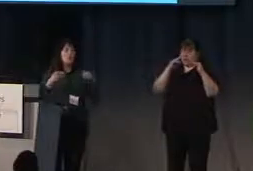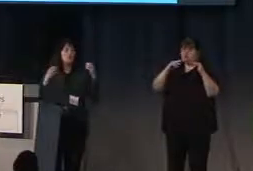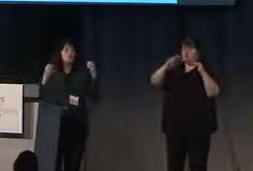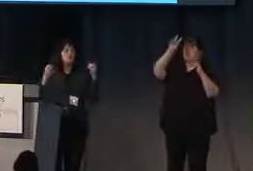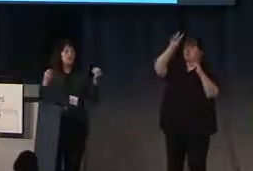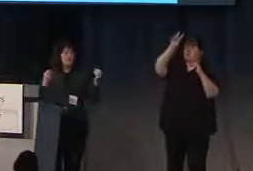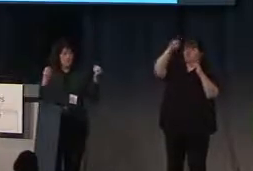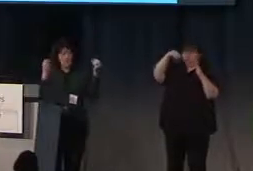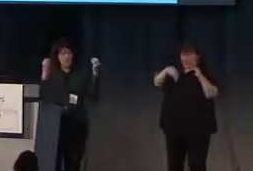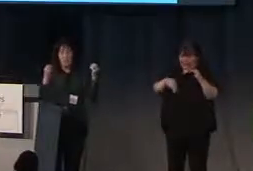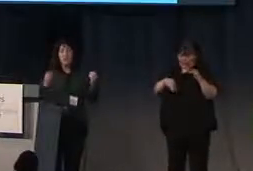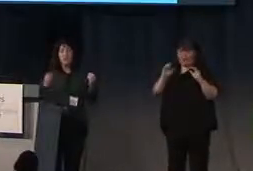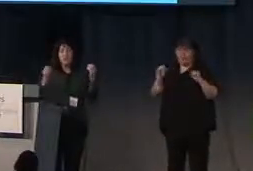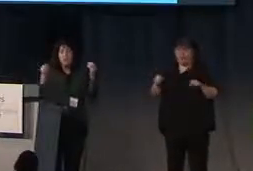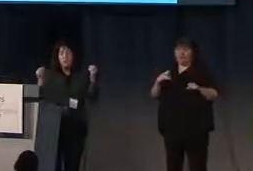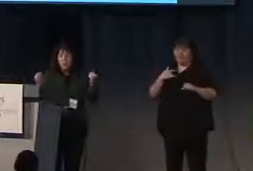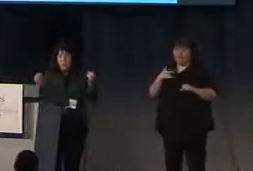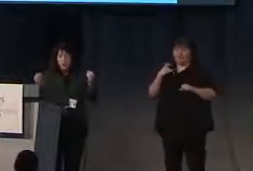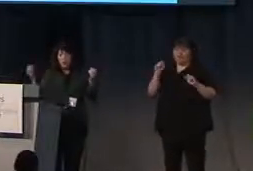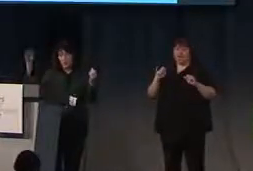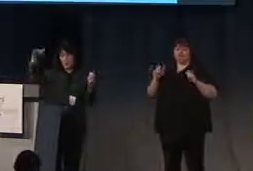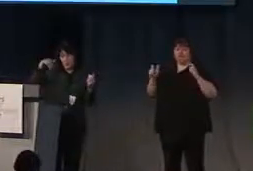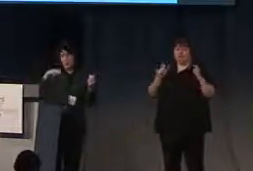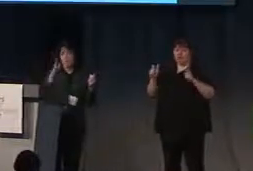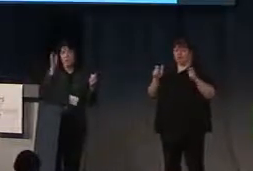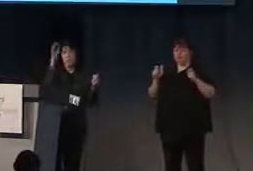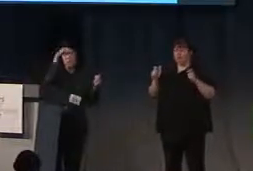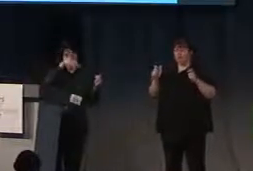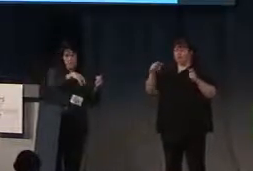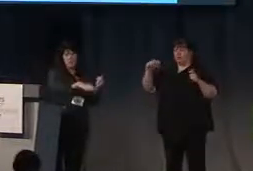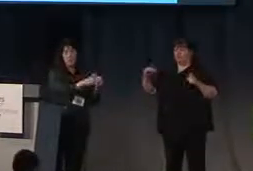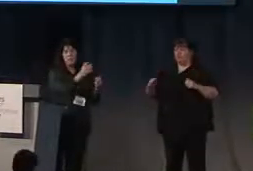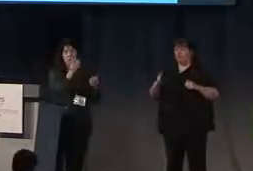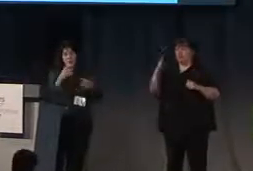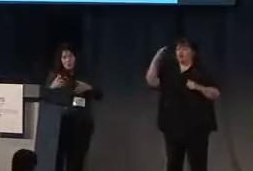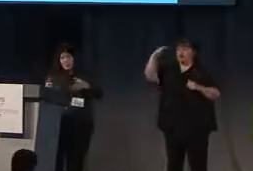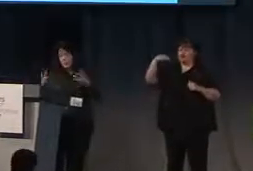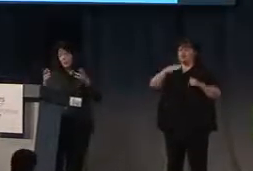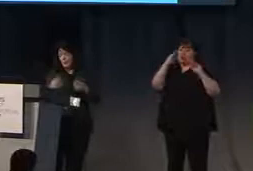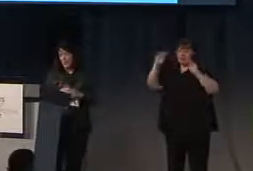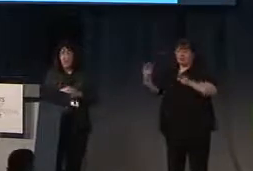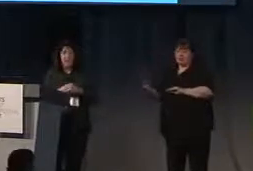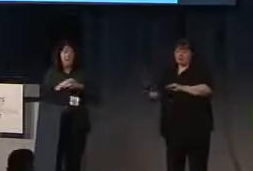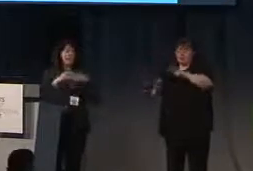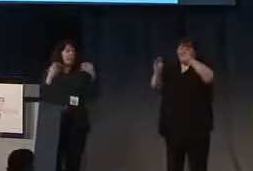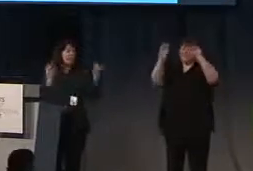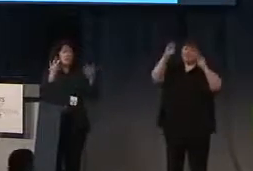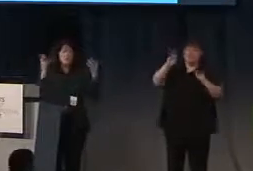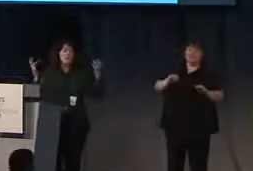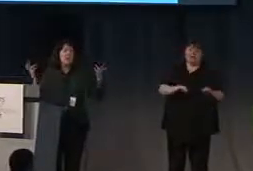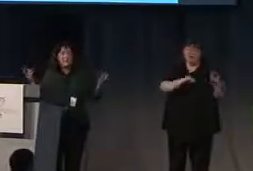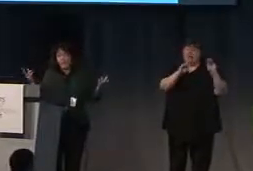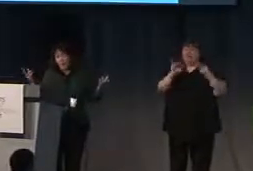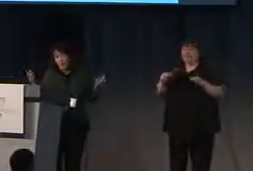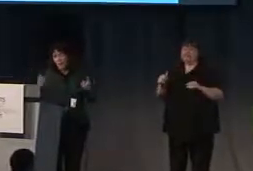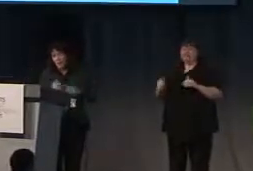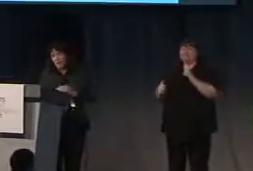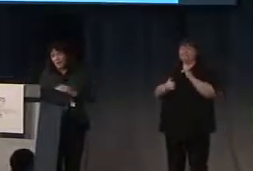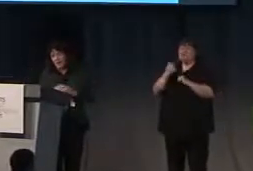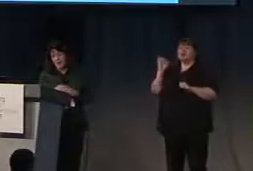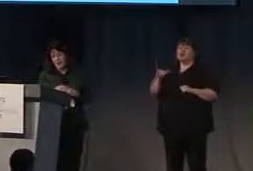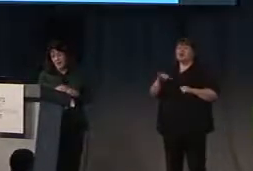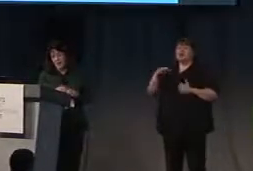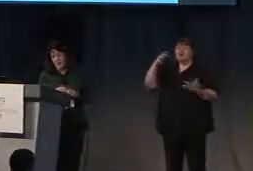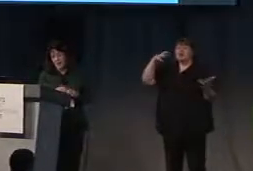and down, and you feel that you can control the curvature, the movement, the billowing, the waves. That feels most like a cloud